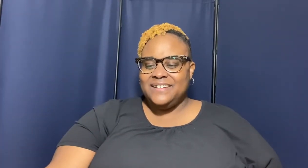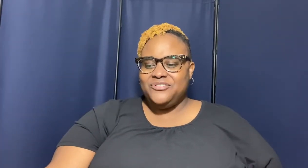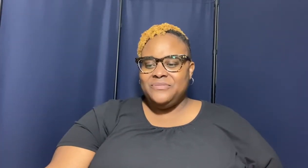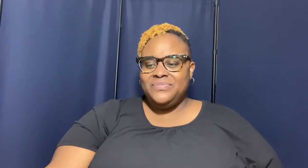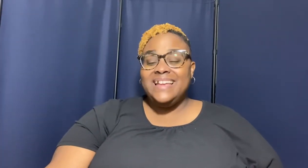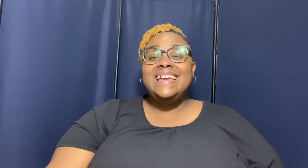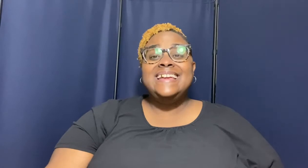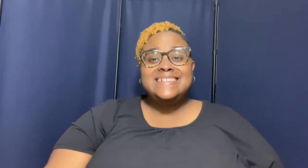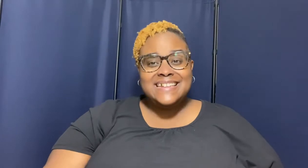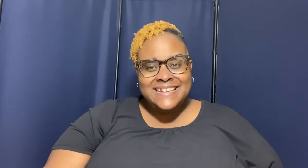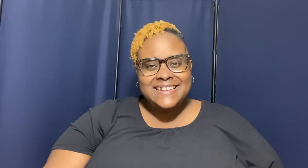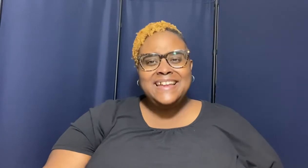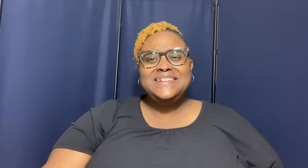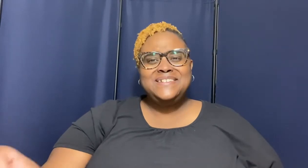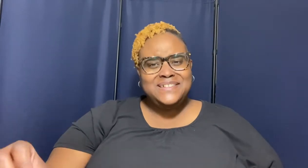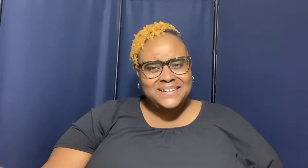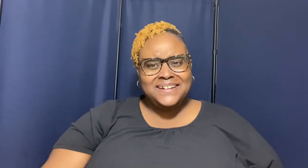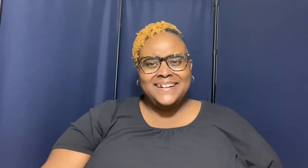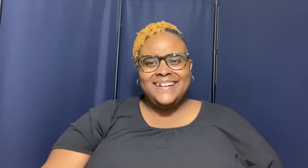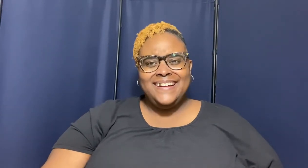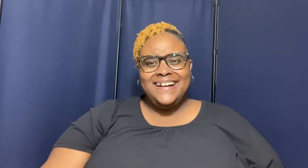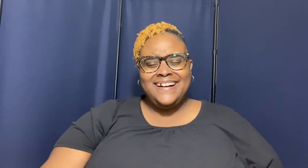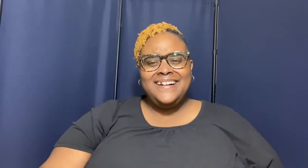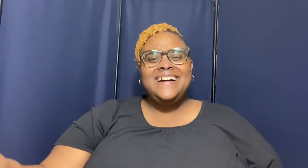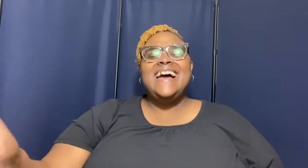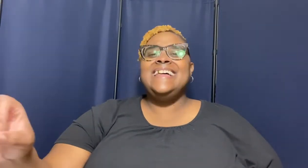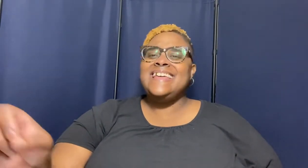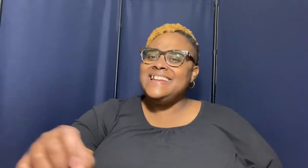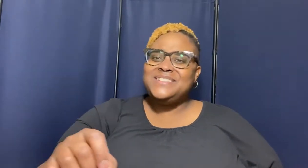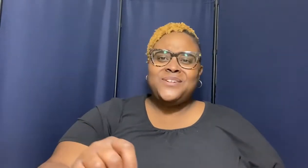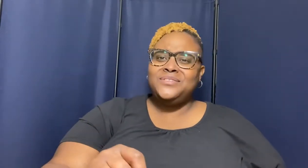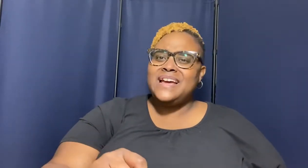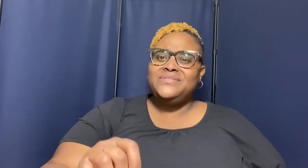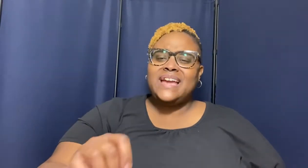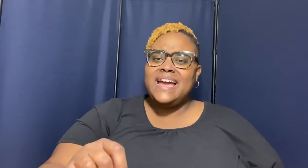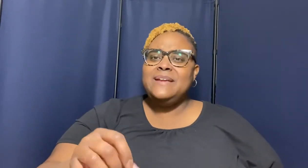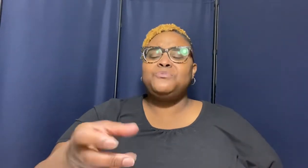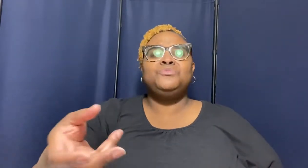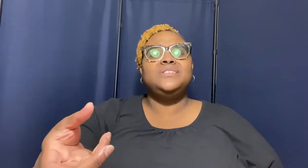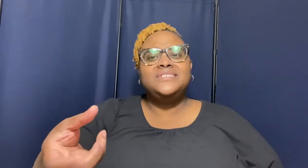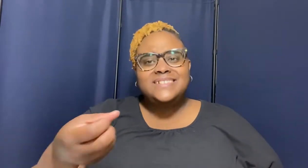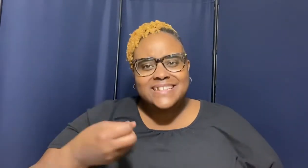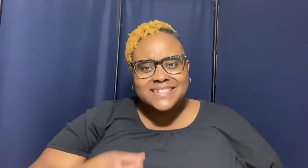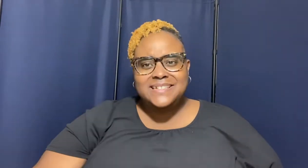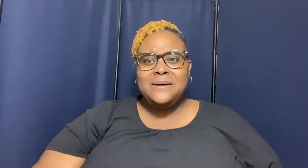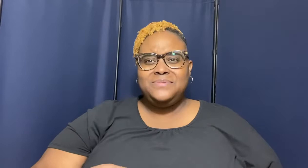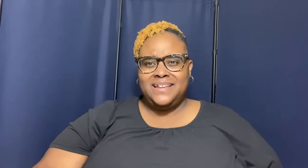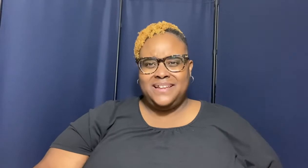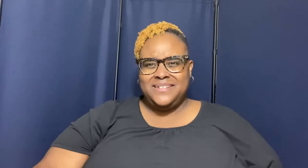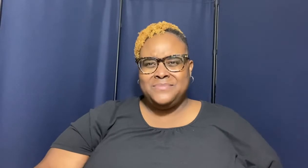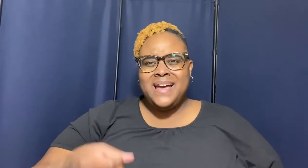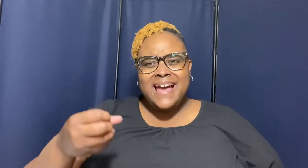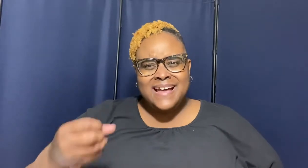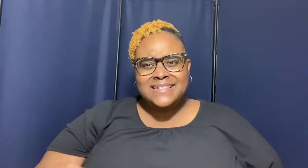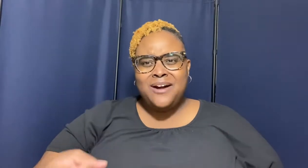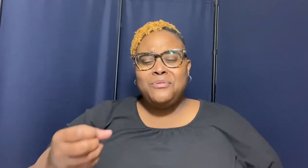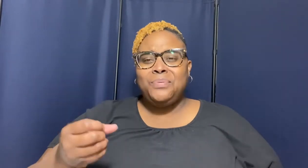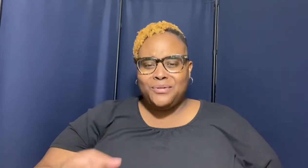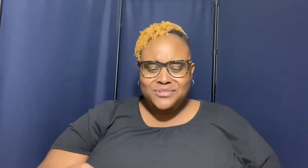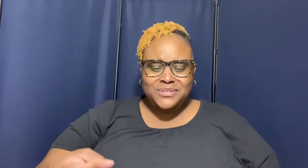is in his son huh and that eternal life came through us accepting him as our personal